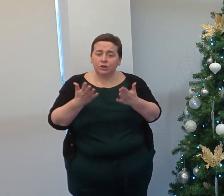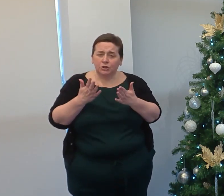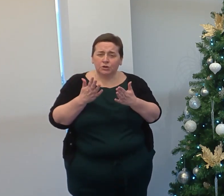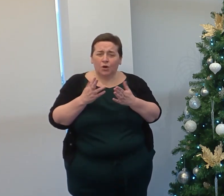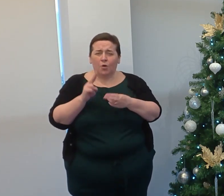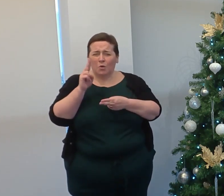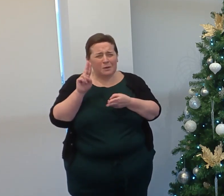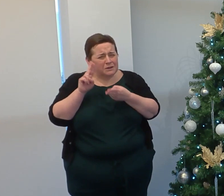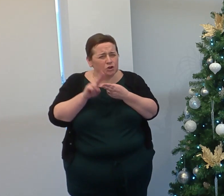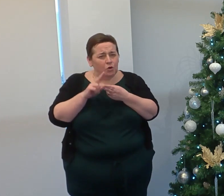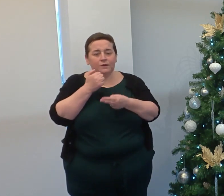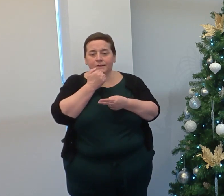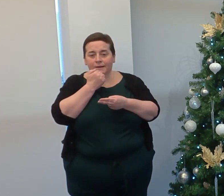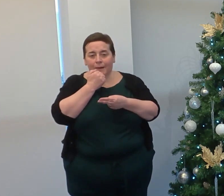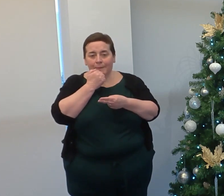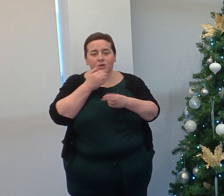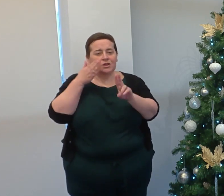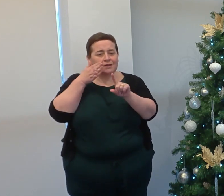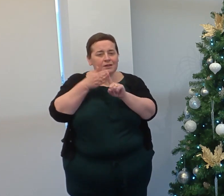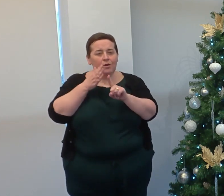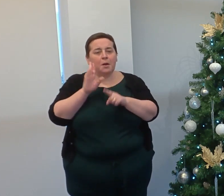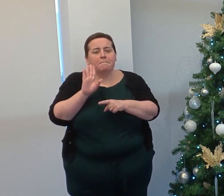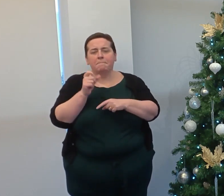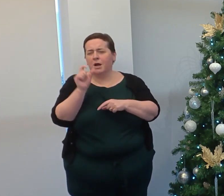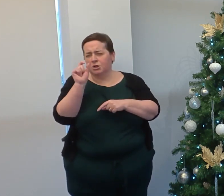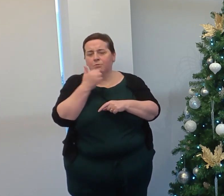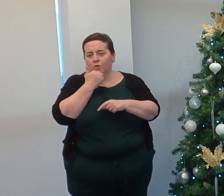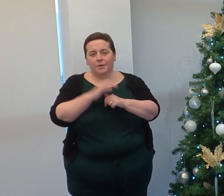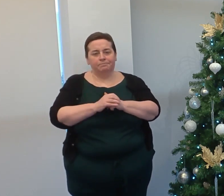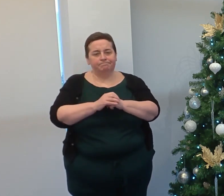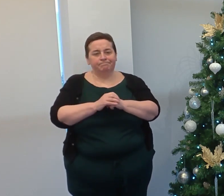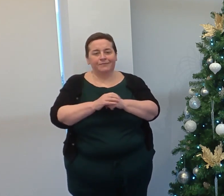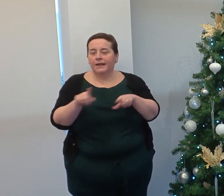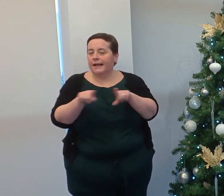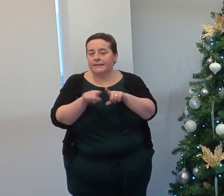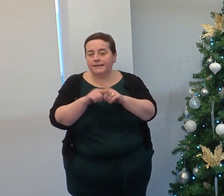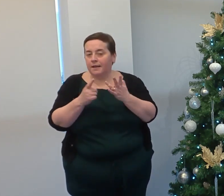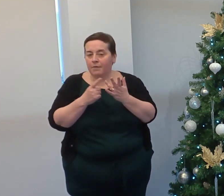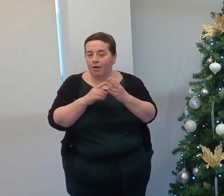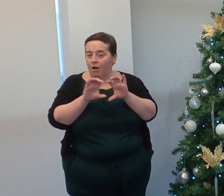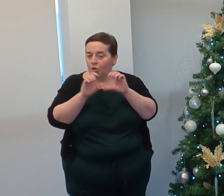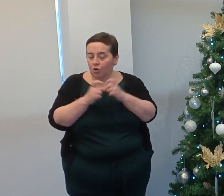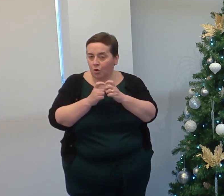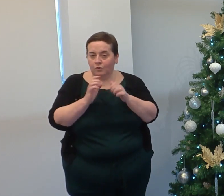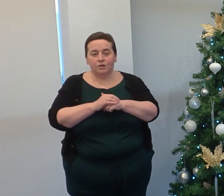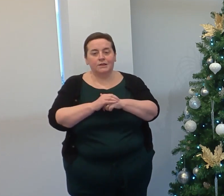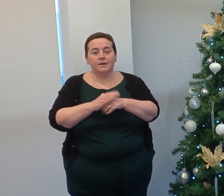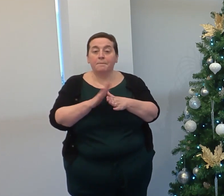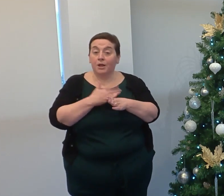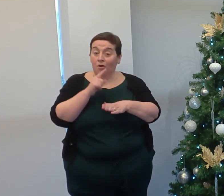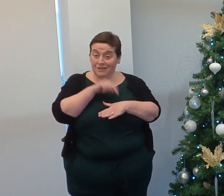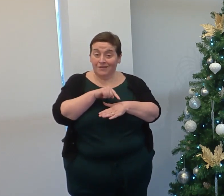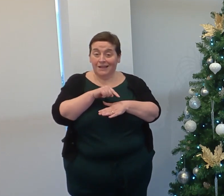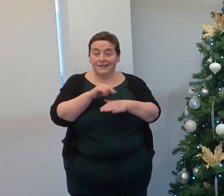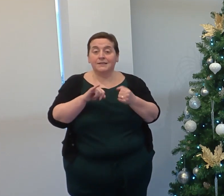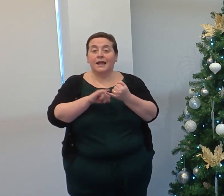are slightly short on our credit target, but only by a very small margin. This is the same in other colleges in the sector and because of